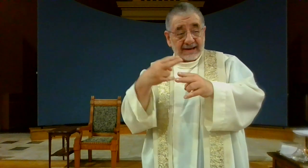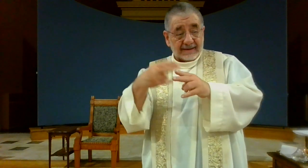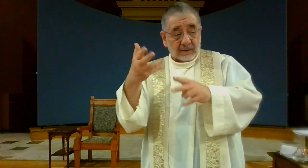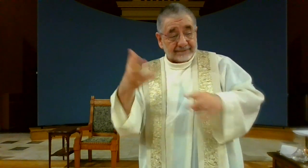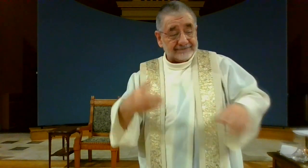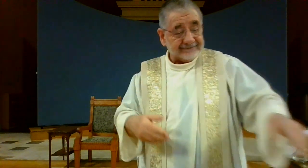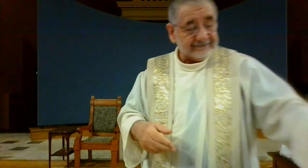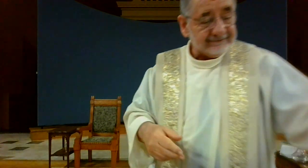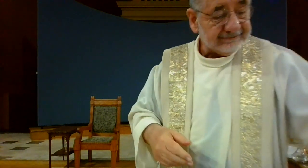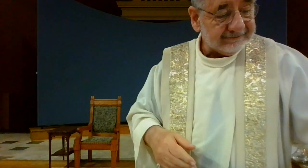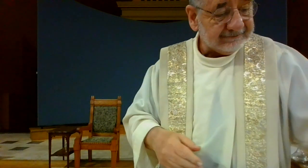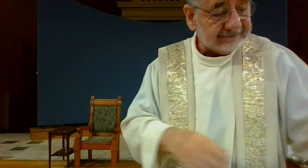This retreat